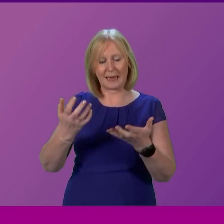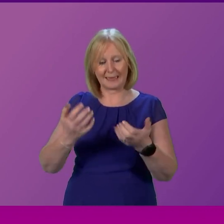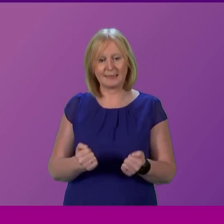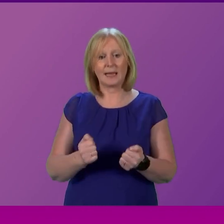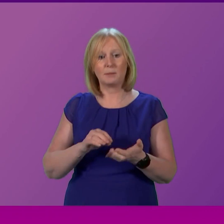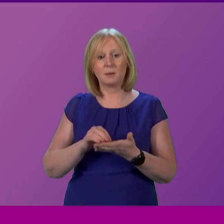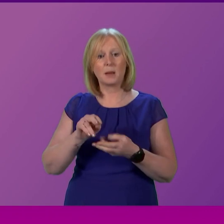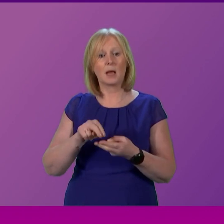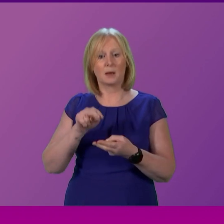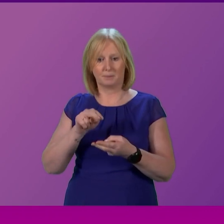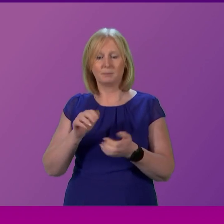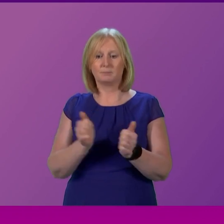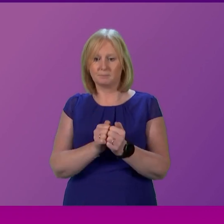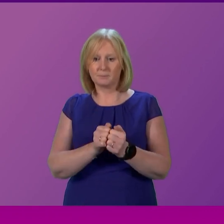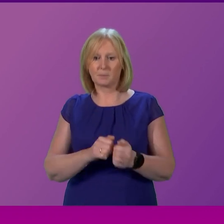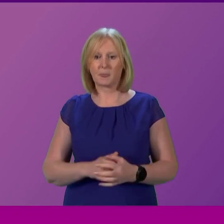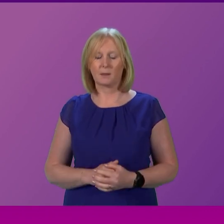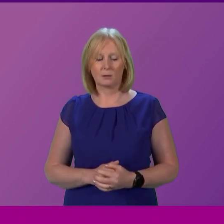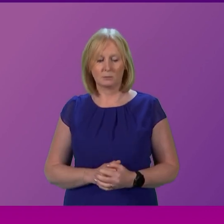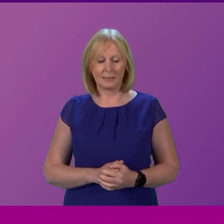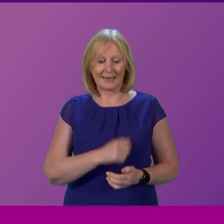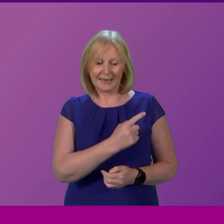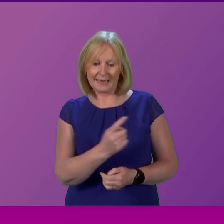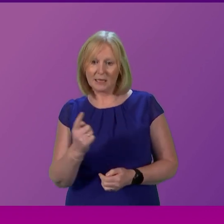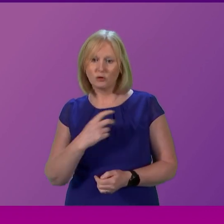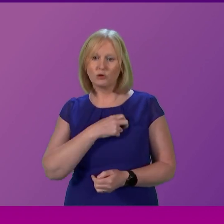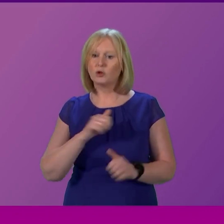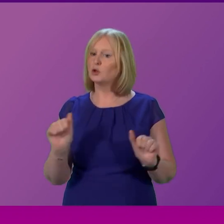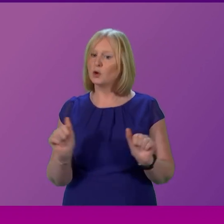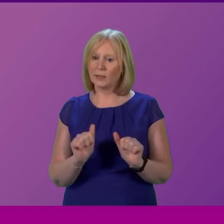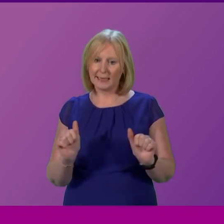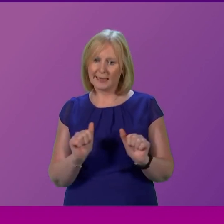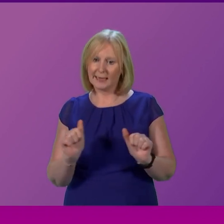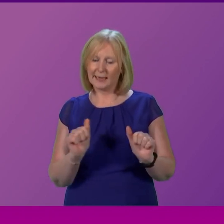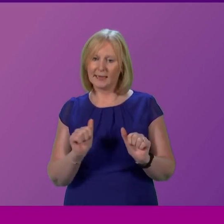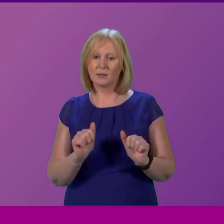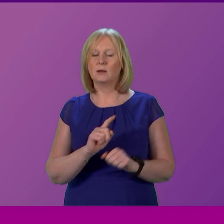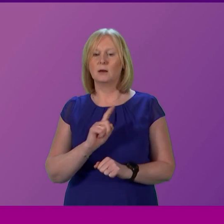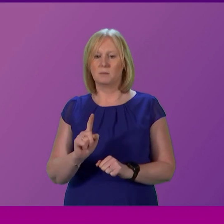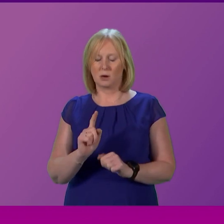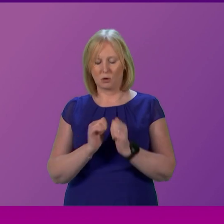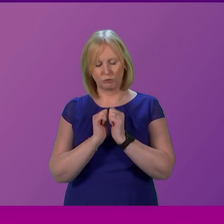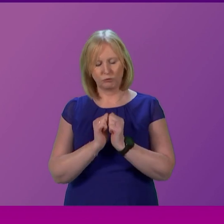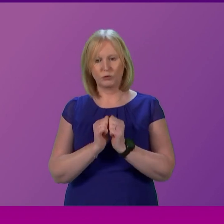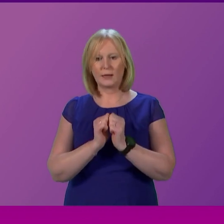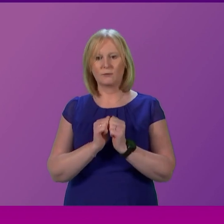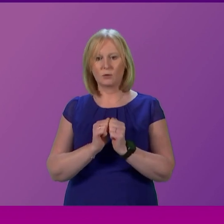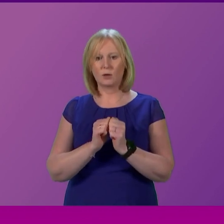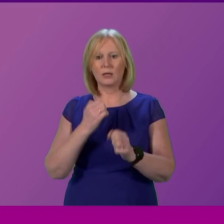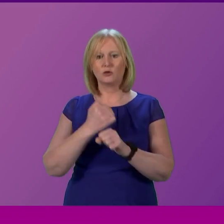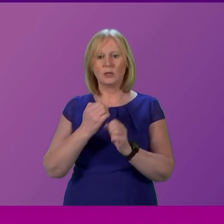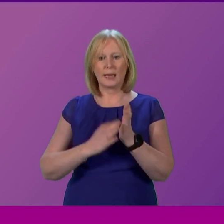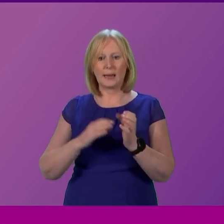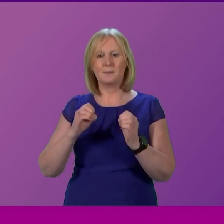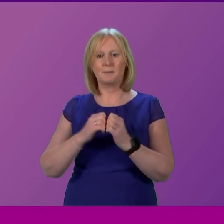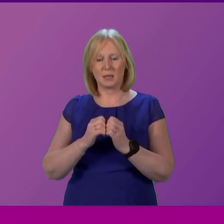And while I am naturally disappointed that we have not got agreement from every trade union, I am also grateful for the positive engagement with the GMB, the